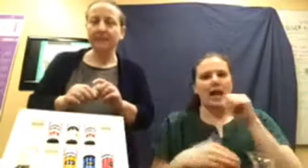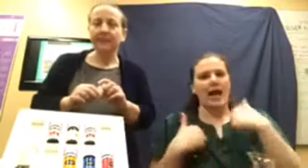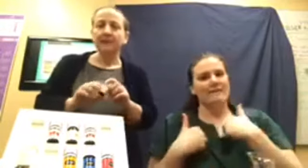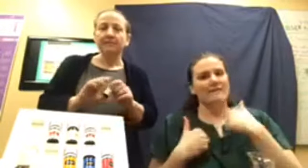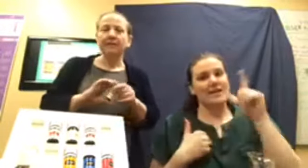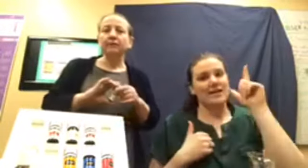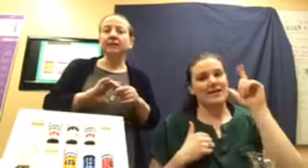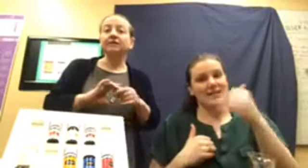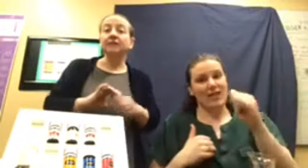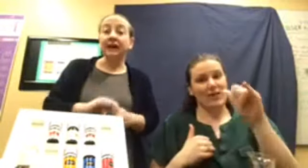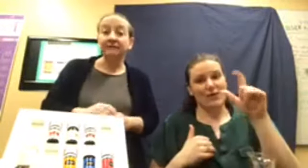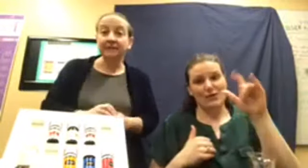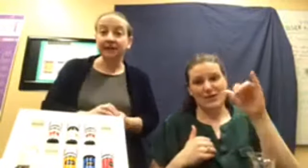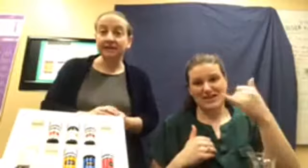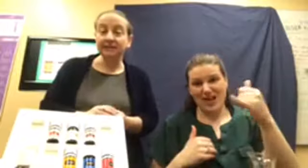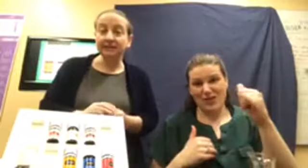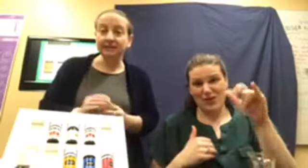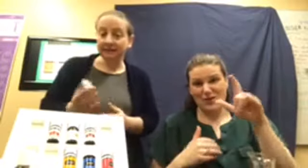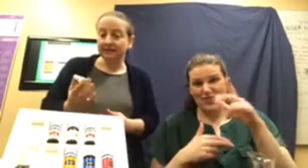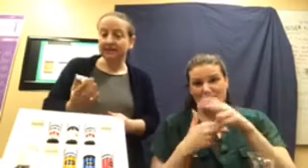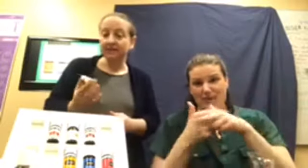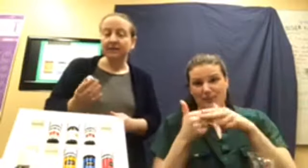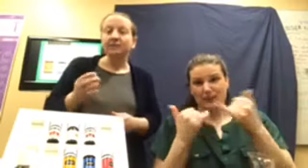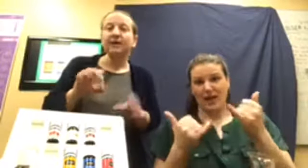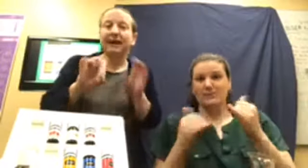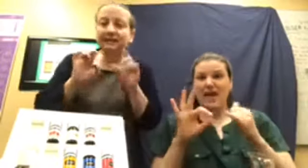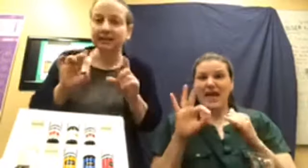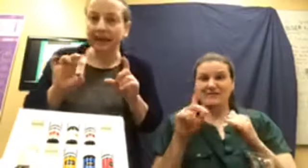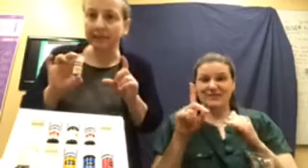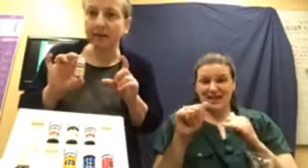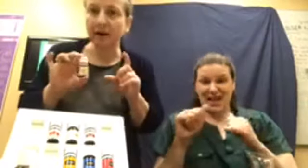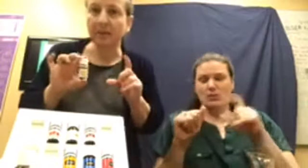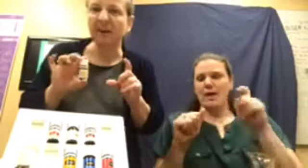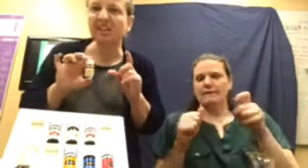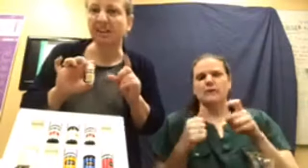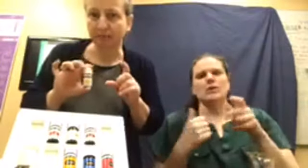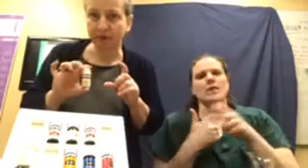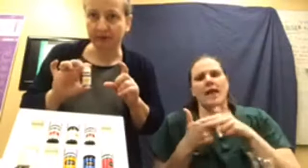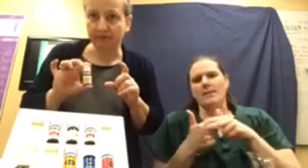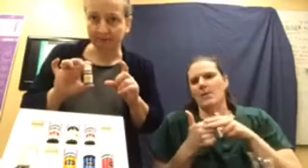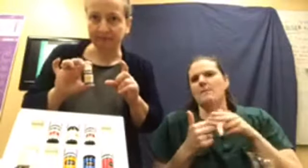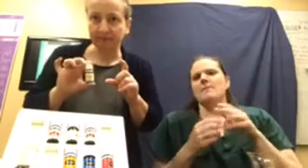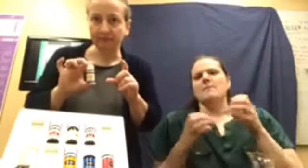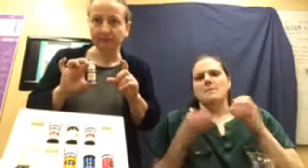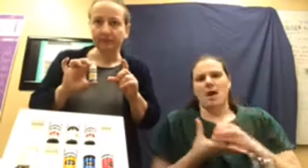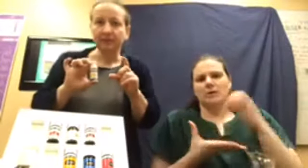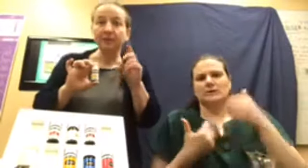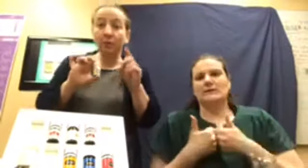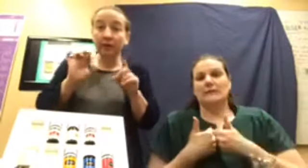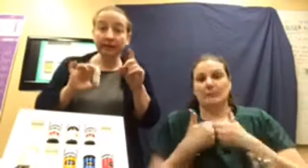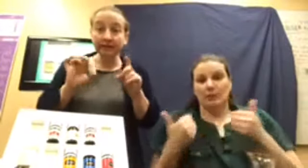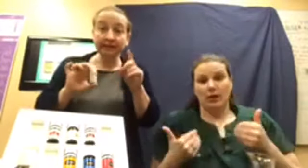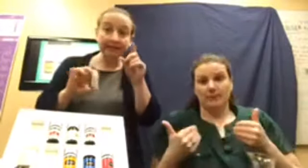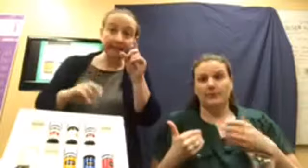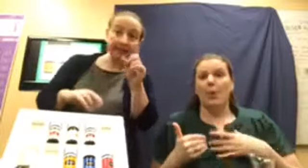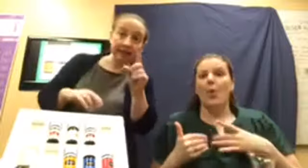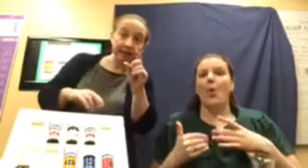but really, so the FDA's deal is we had to label our bottles separately. The oil in the yellow